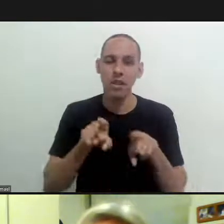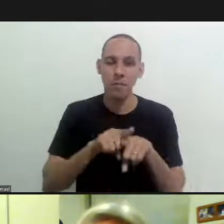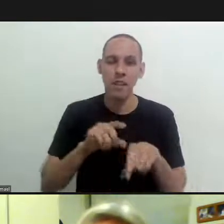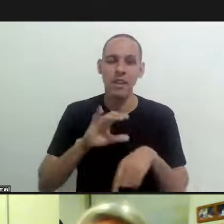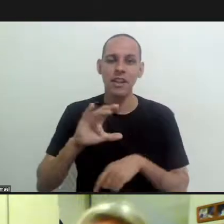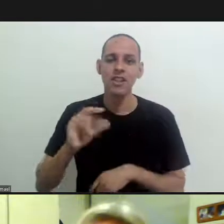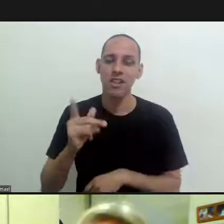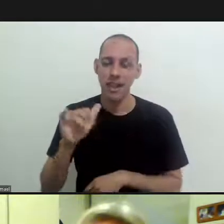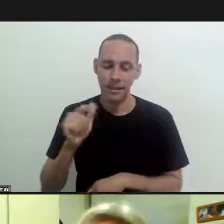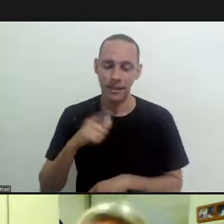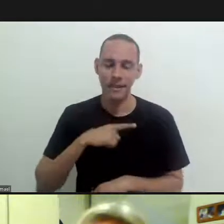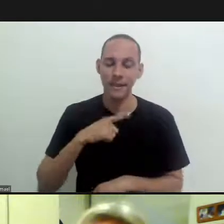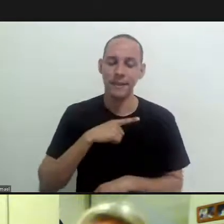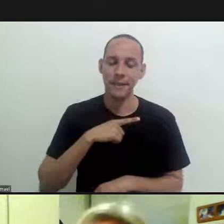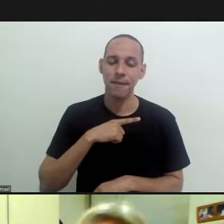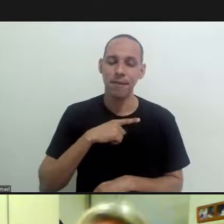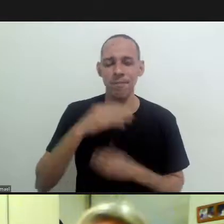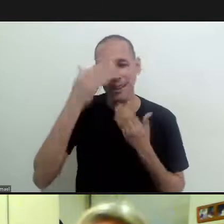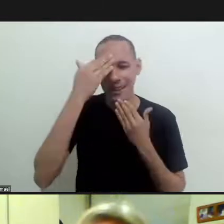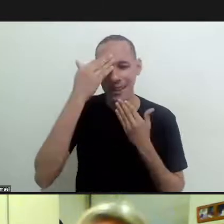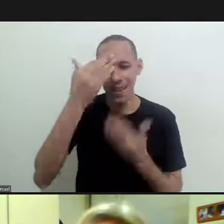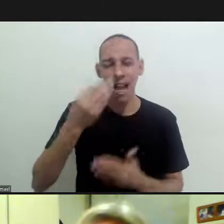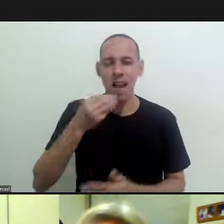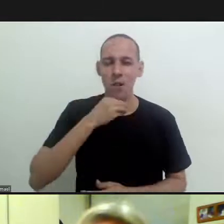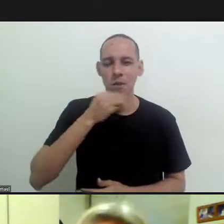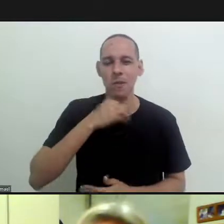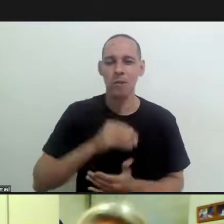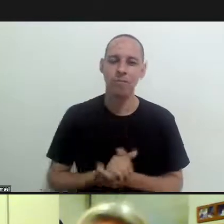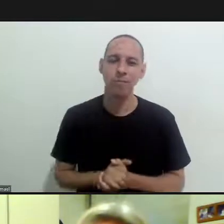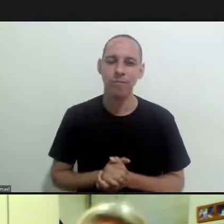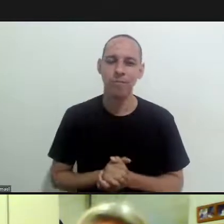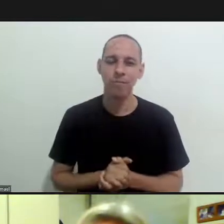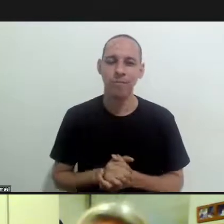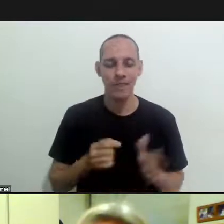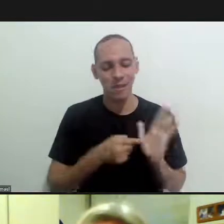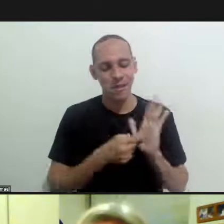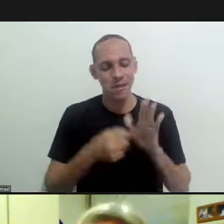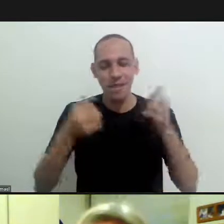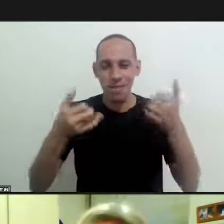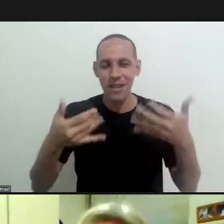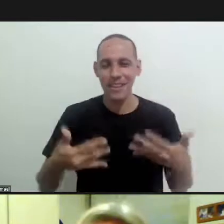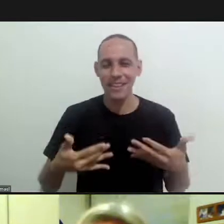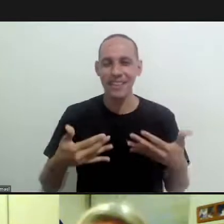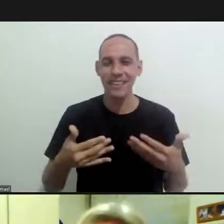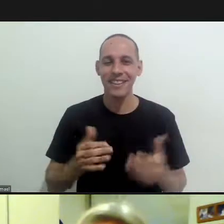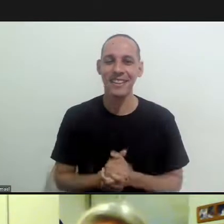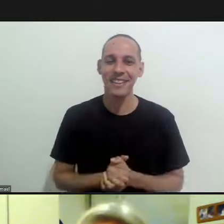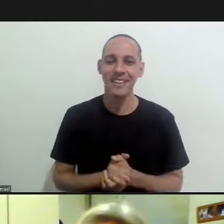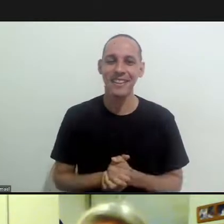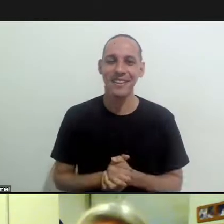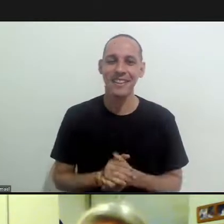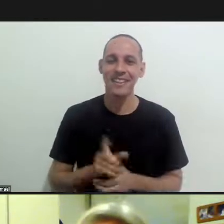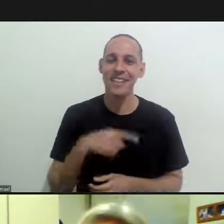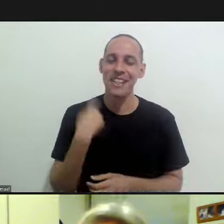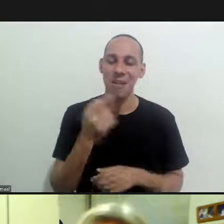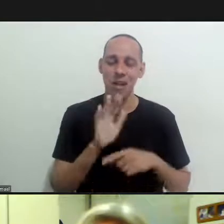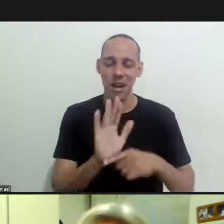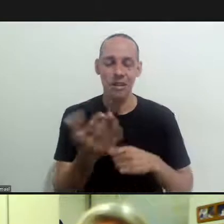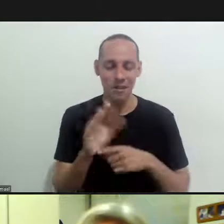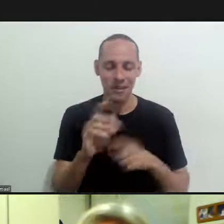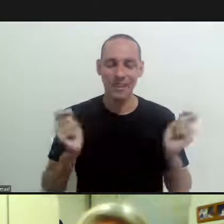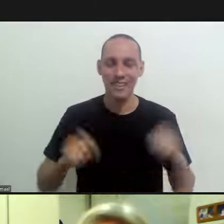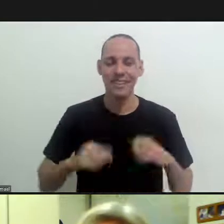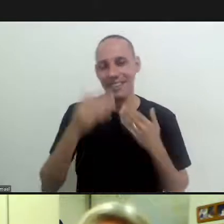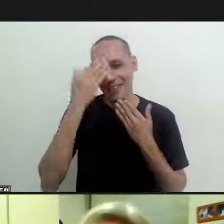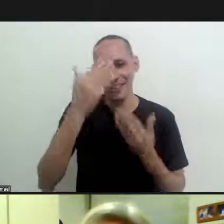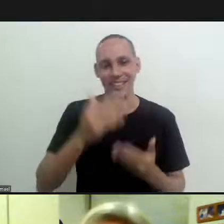countries where there are chagas thank you very much i'd like to thank you for the opportunity and for the presentations which have been made and for